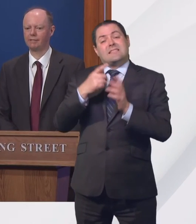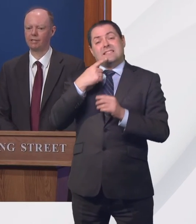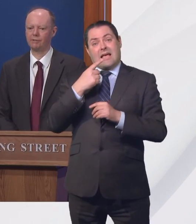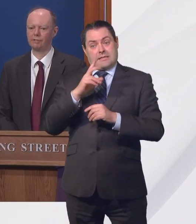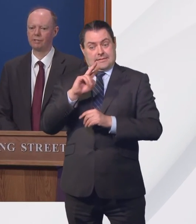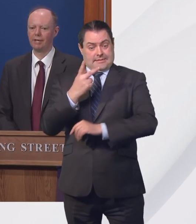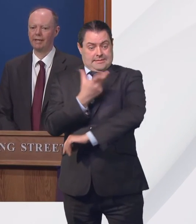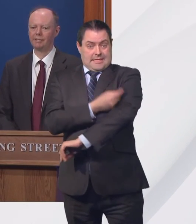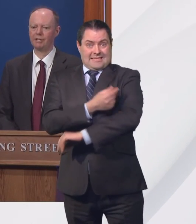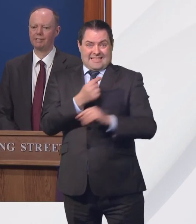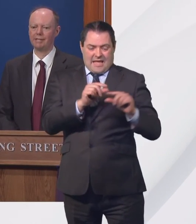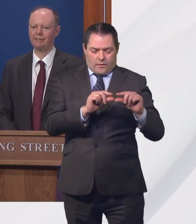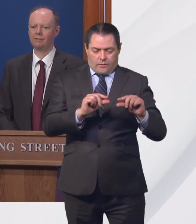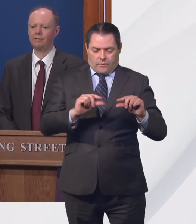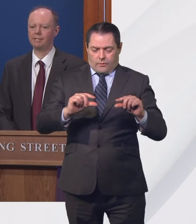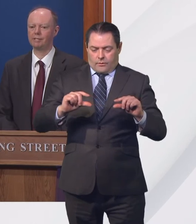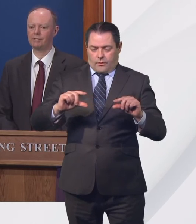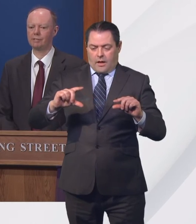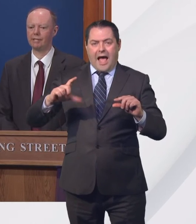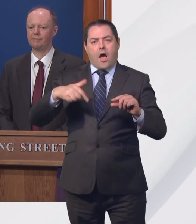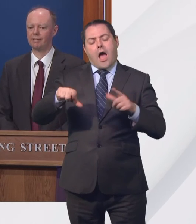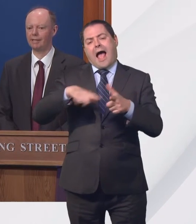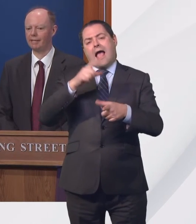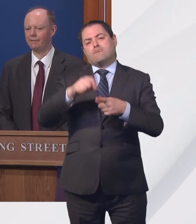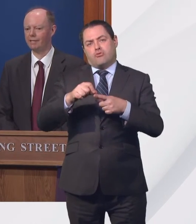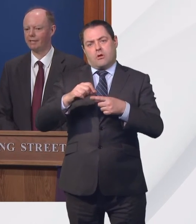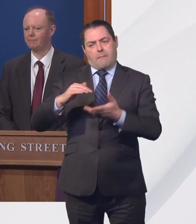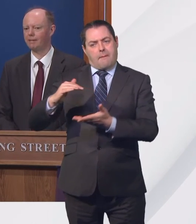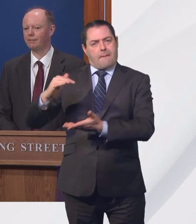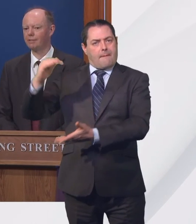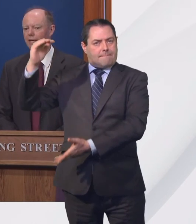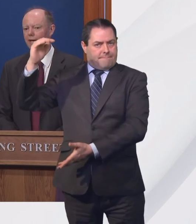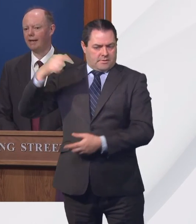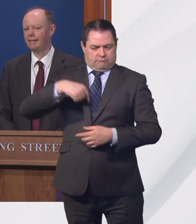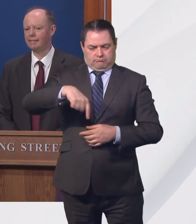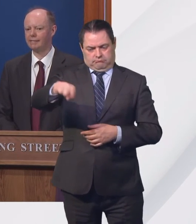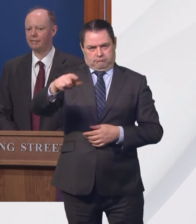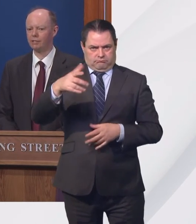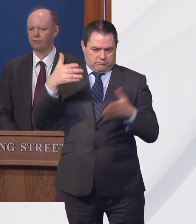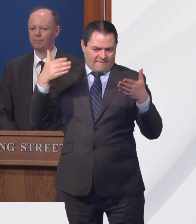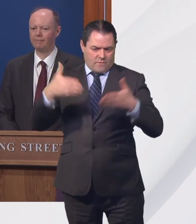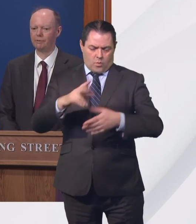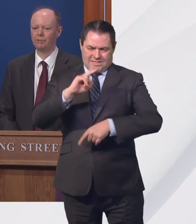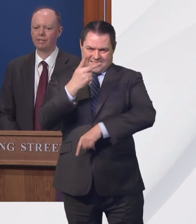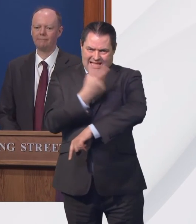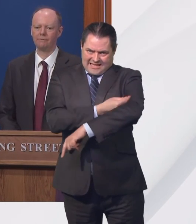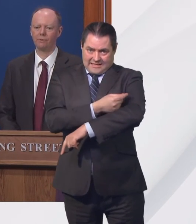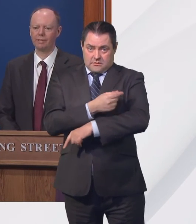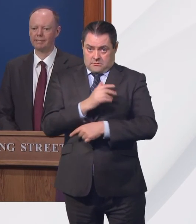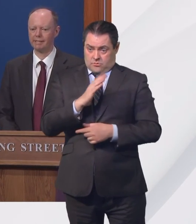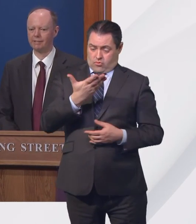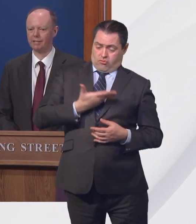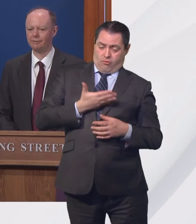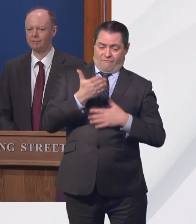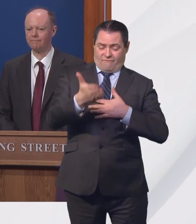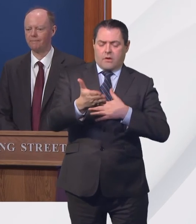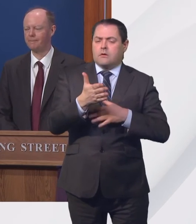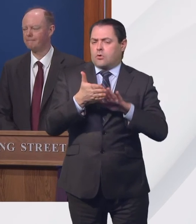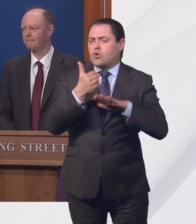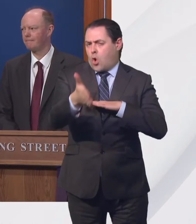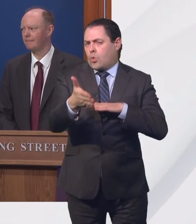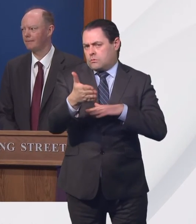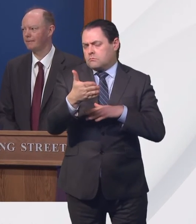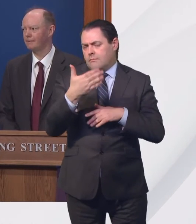having a second dose is going to increase significantly over the next month, and it is essential that people do come for their second dose.